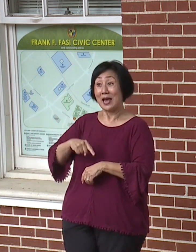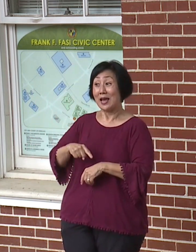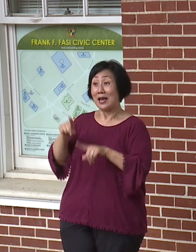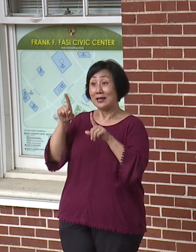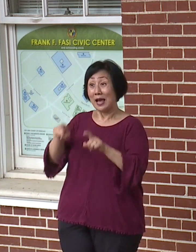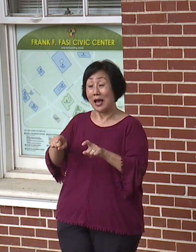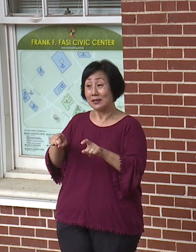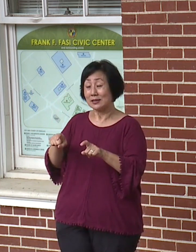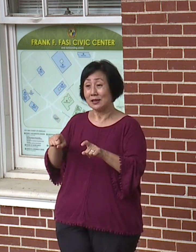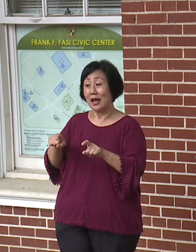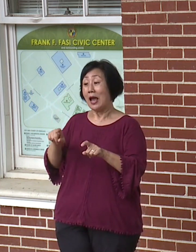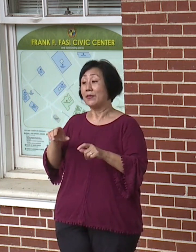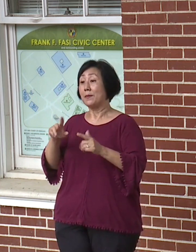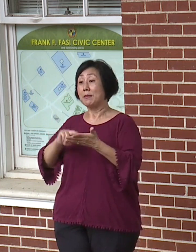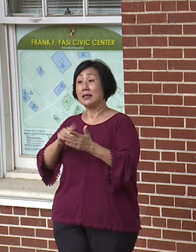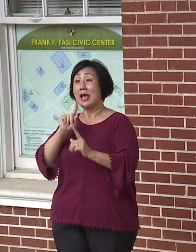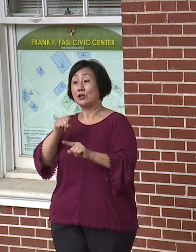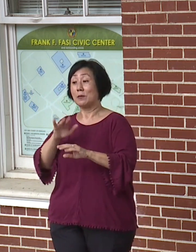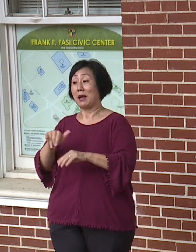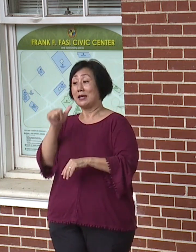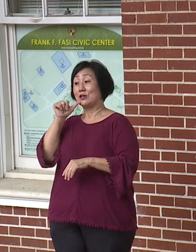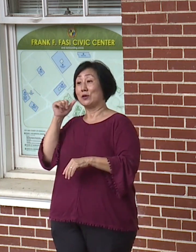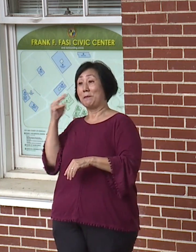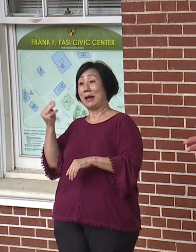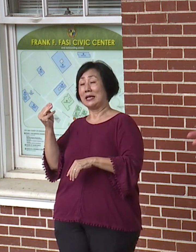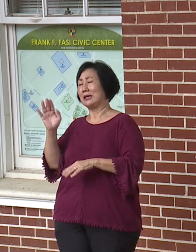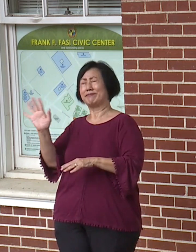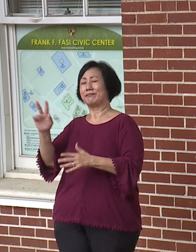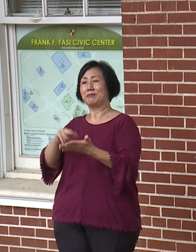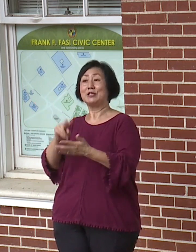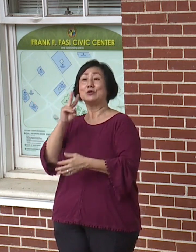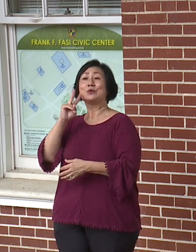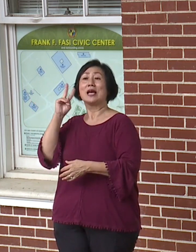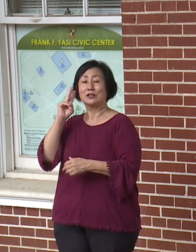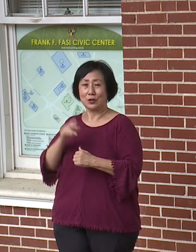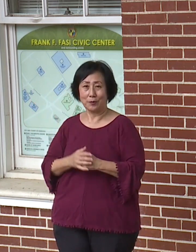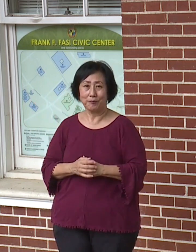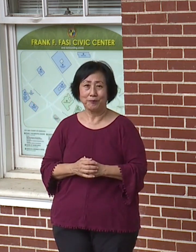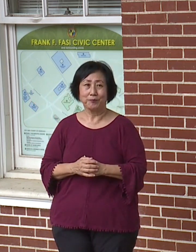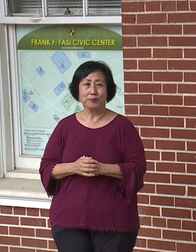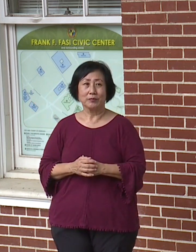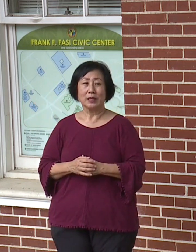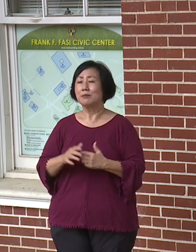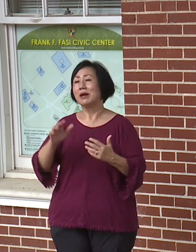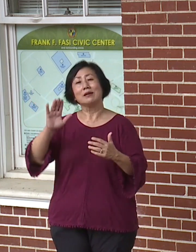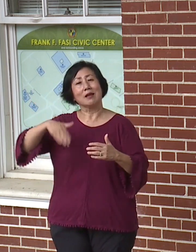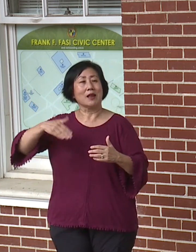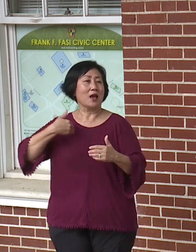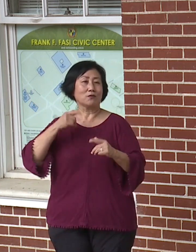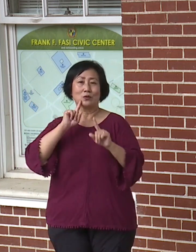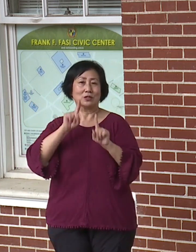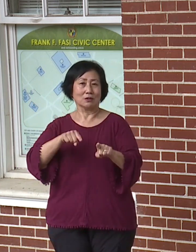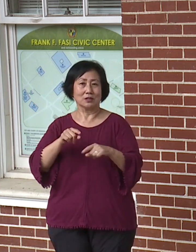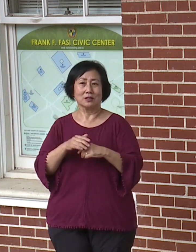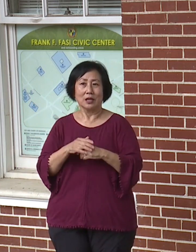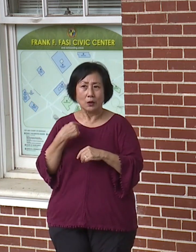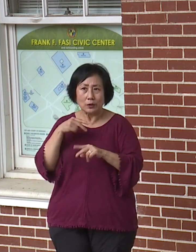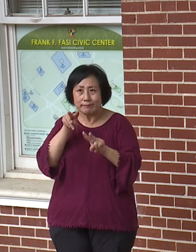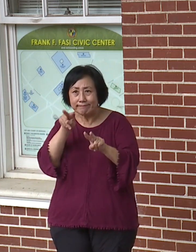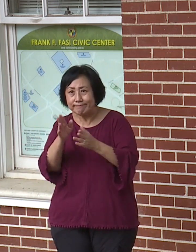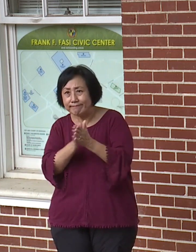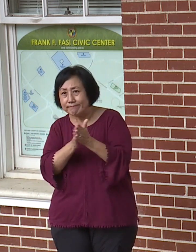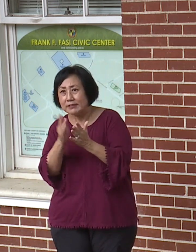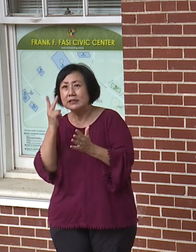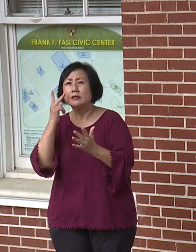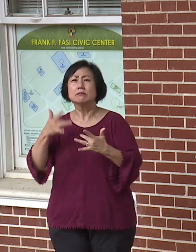have our results by Monday yesterday or two days ago. We don't have those results yet and we're anxious to find